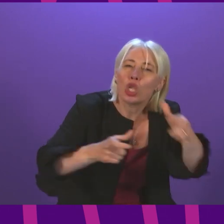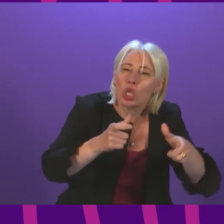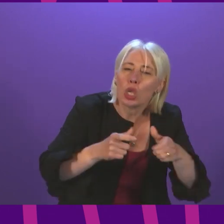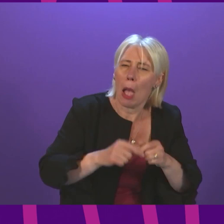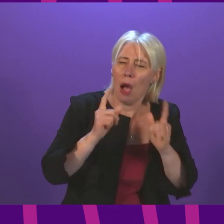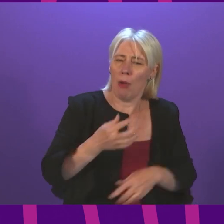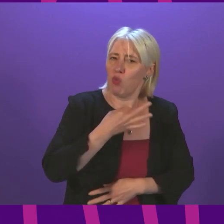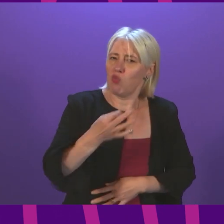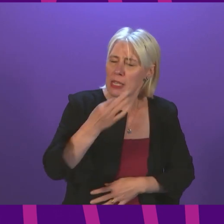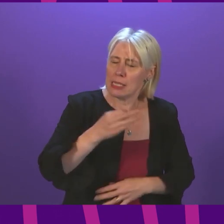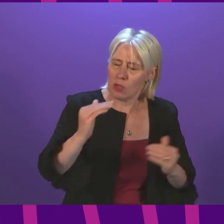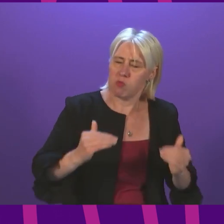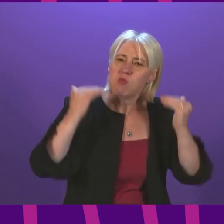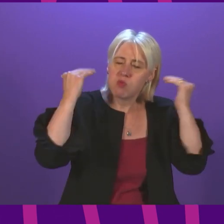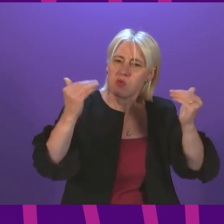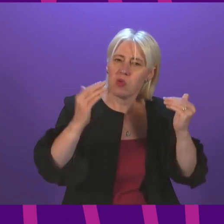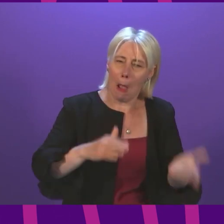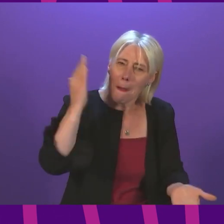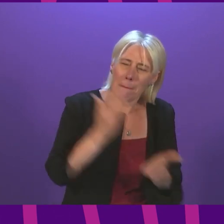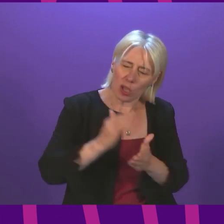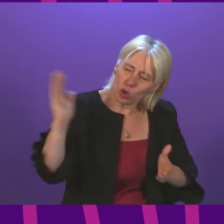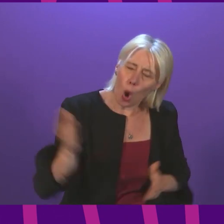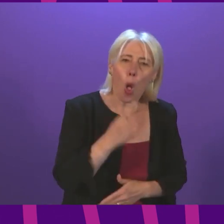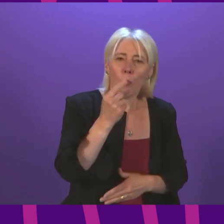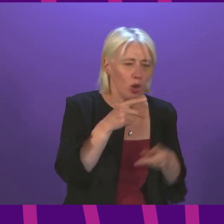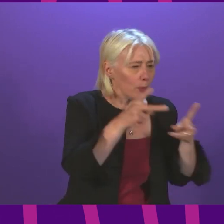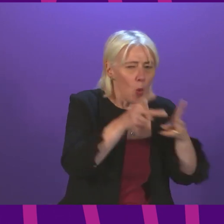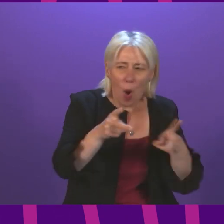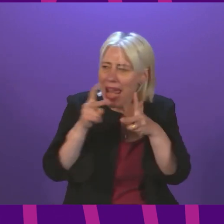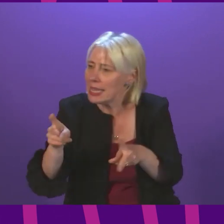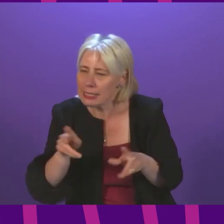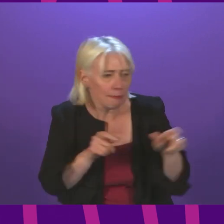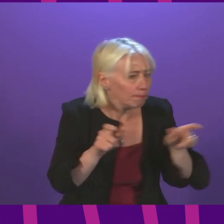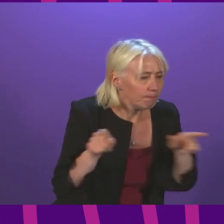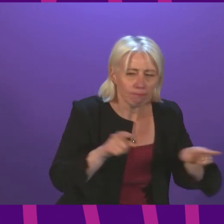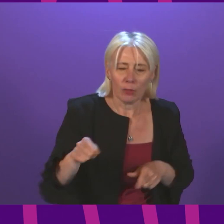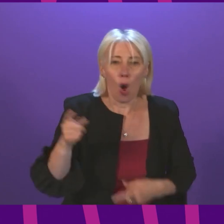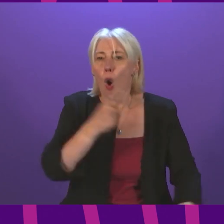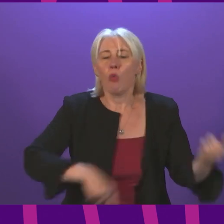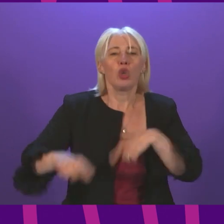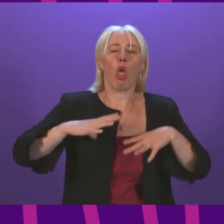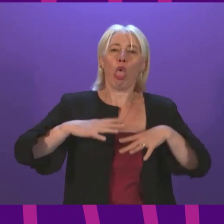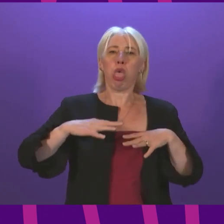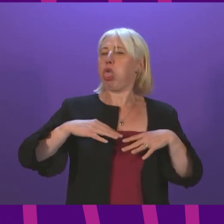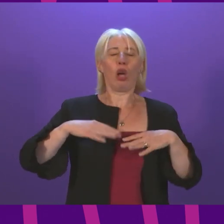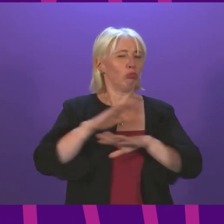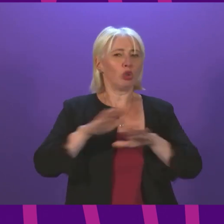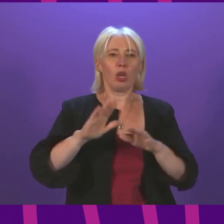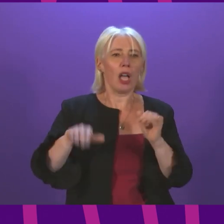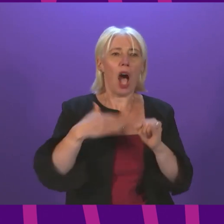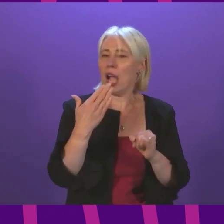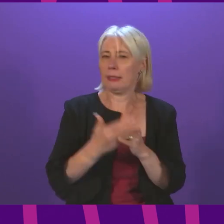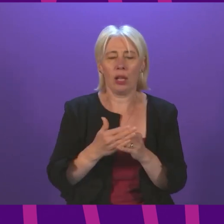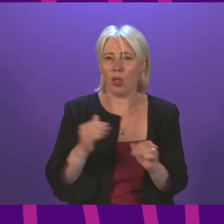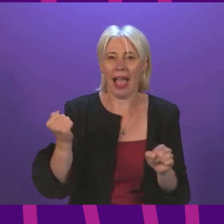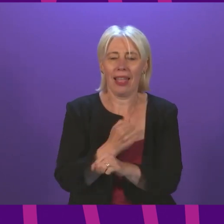higher than ever, it's imperative that we use every possible lever we have and none of us here should rest until we do. Thank you, Mr Duncan